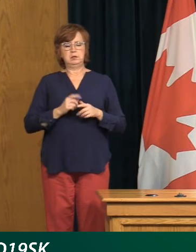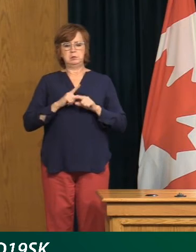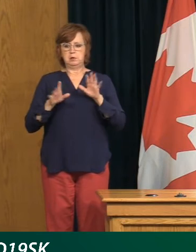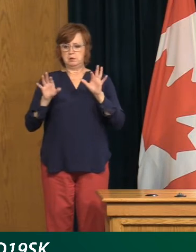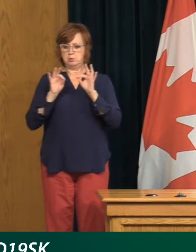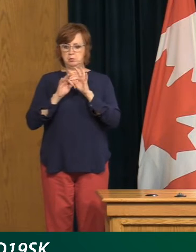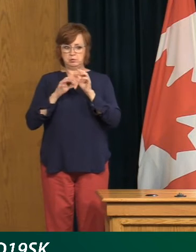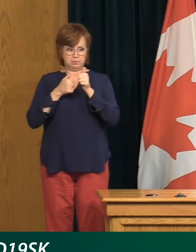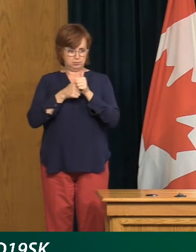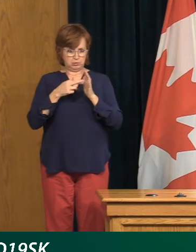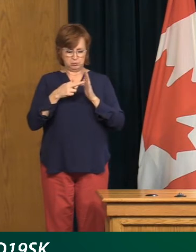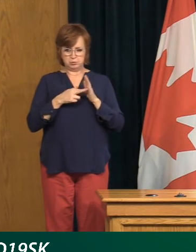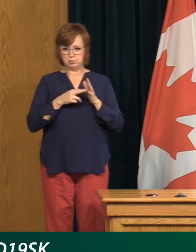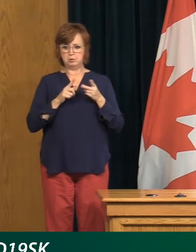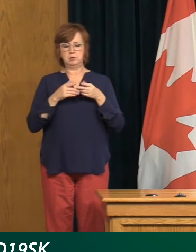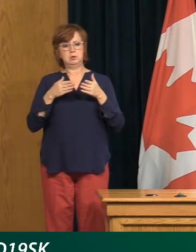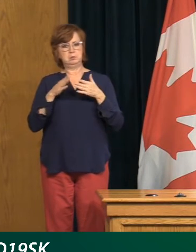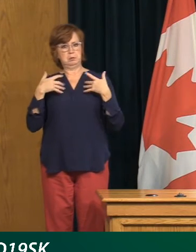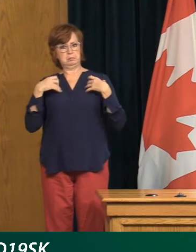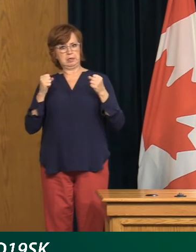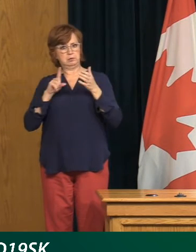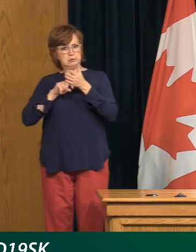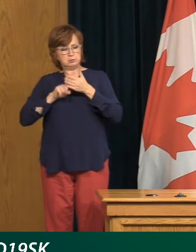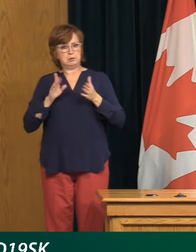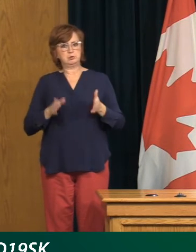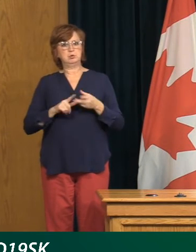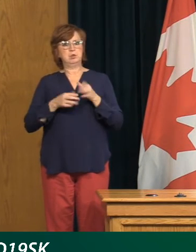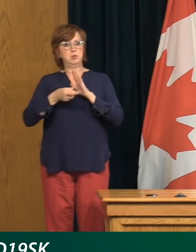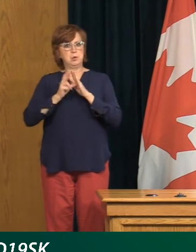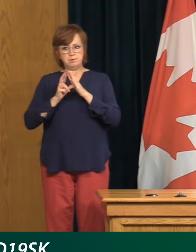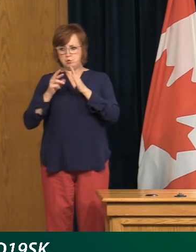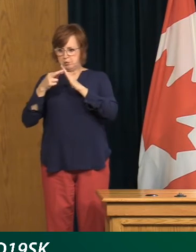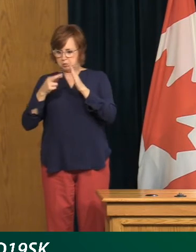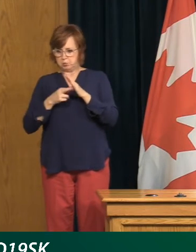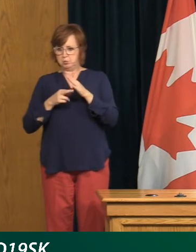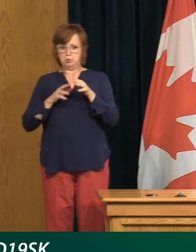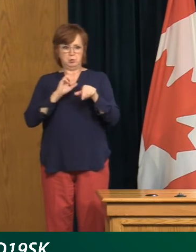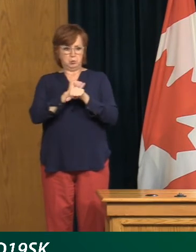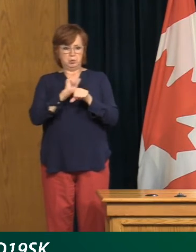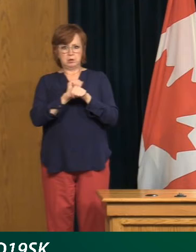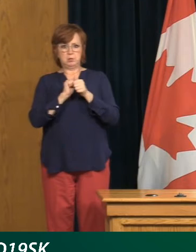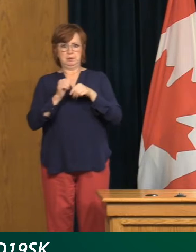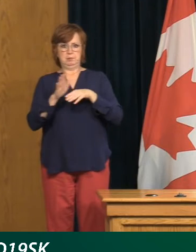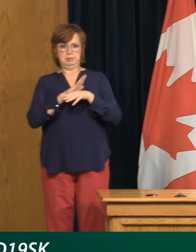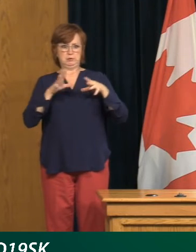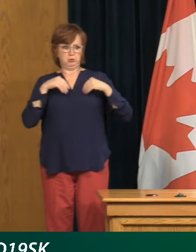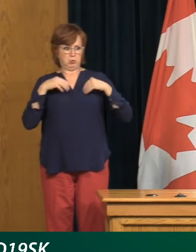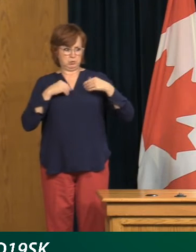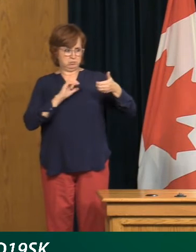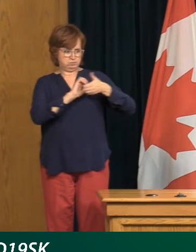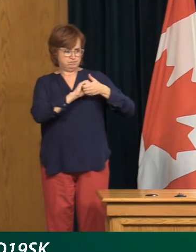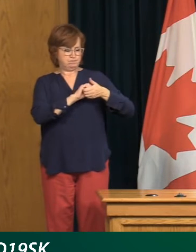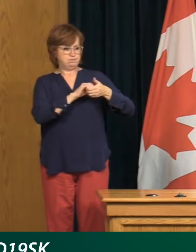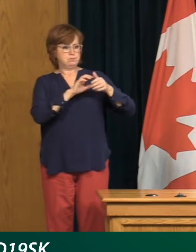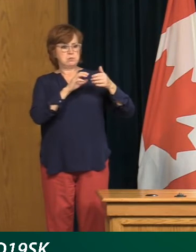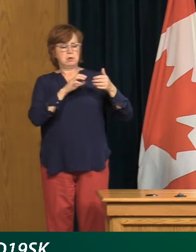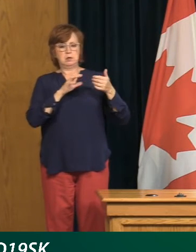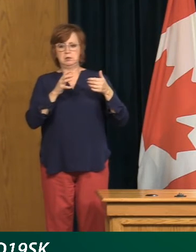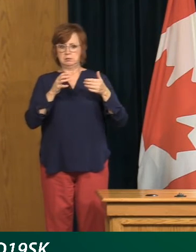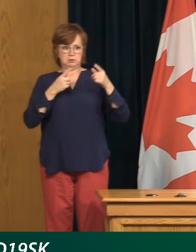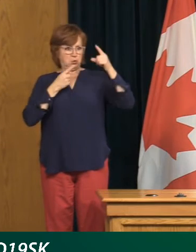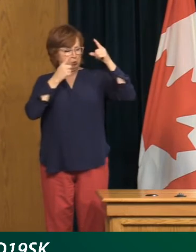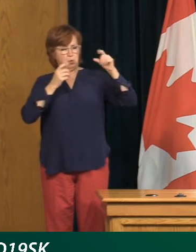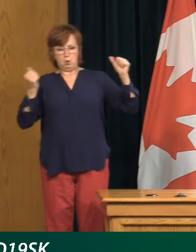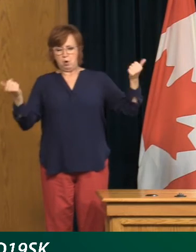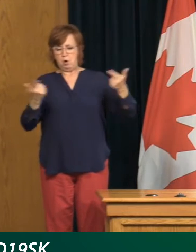inspectors and medical health officers are reviewing the guidelines, working with business owners, everyone wants to prevent large outbreaks. But at the same time,